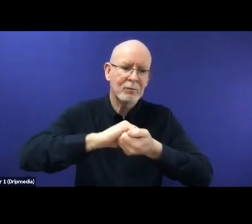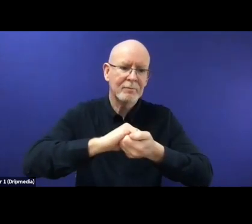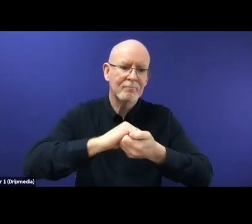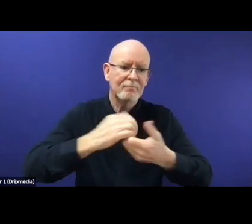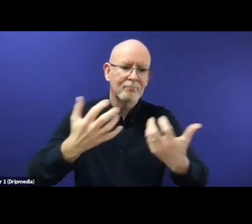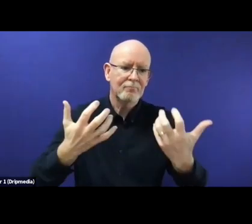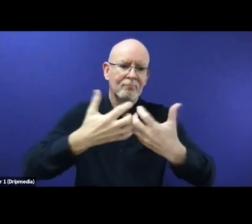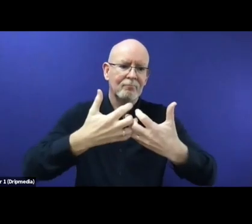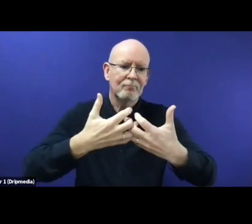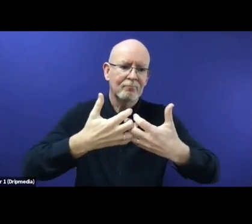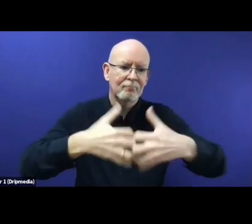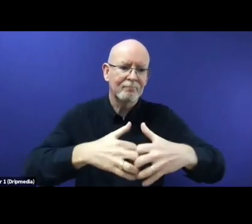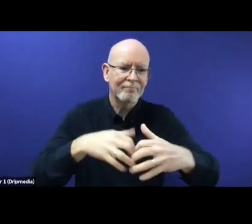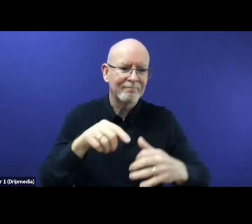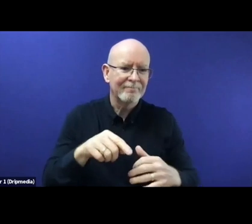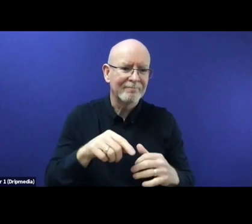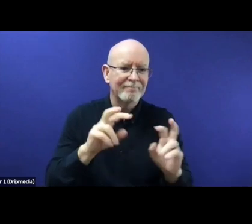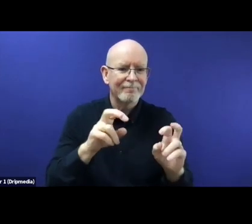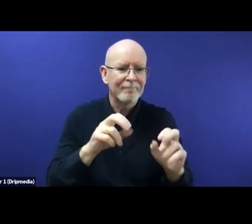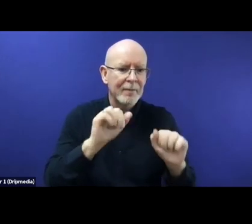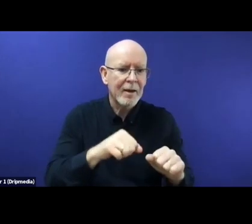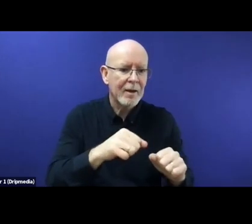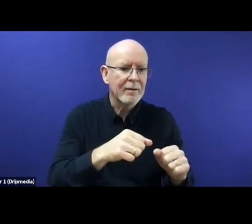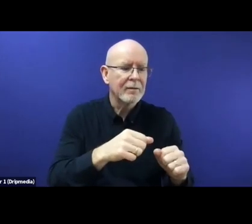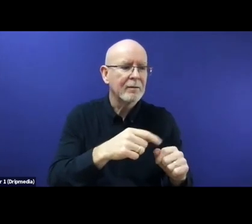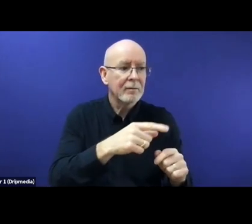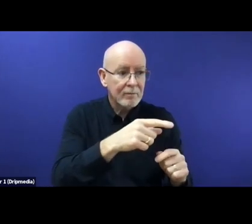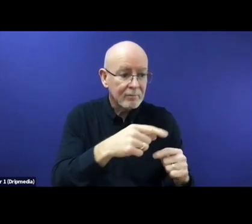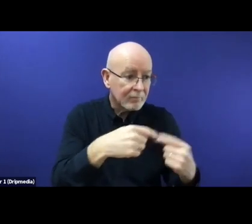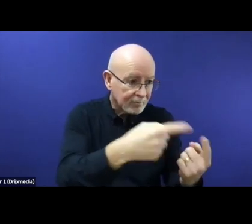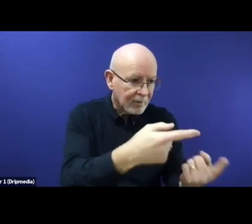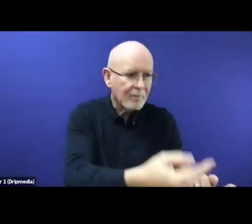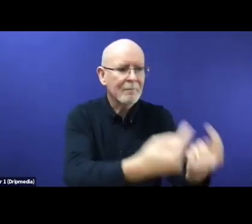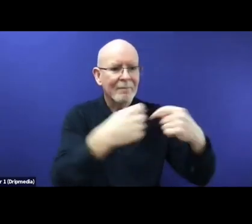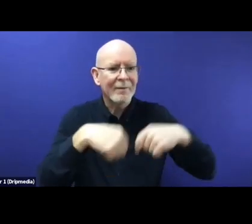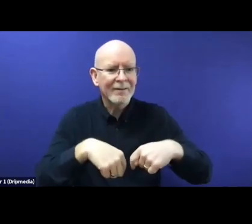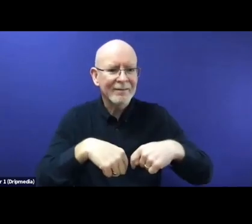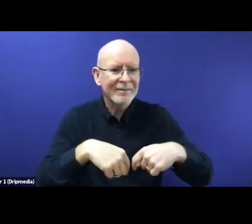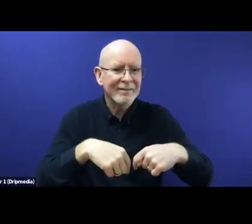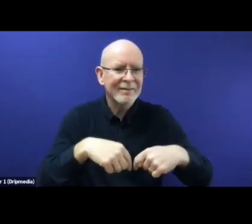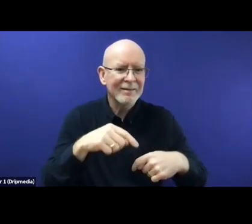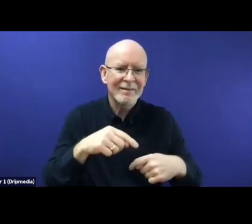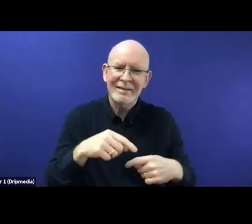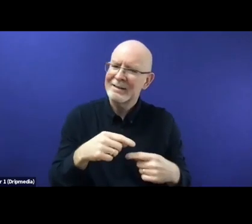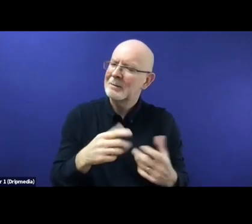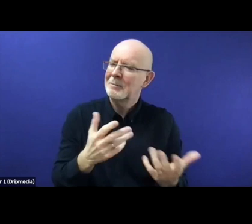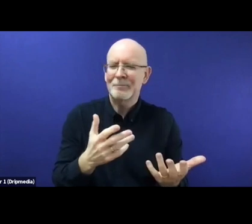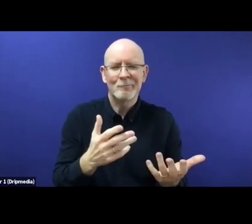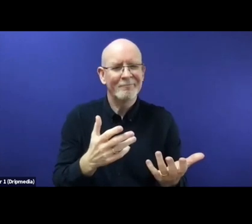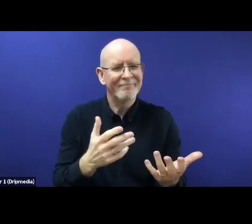legislation launched as a solidarity measure. So member states can show solidarity by